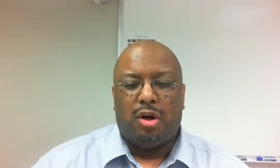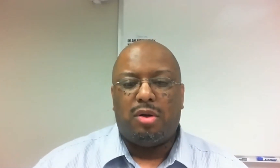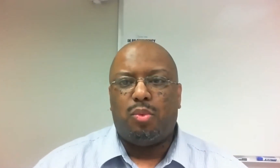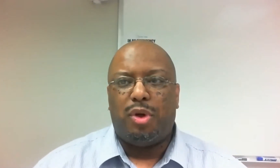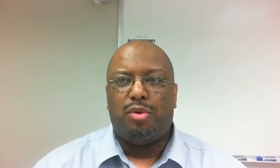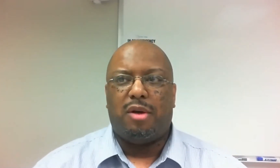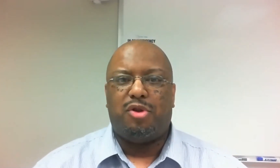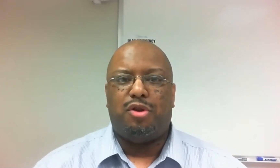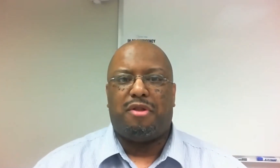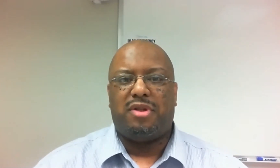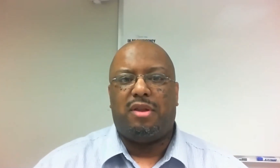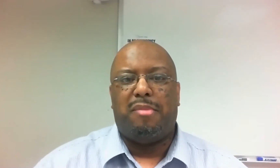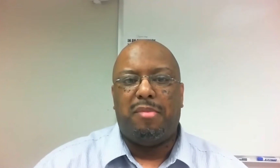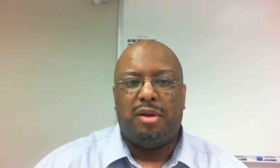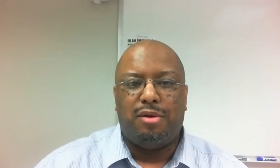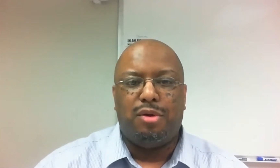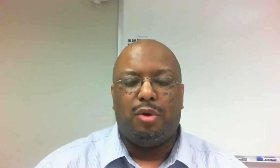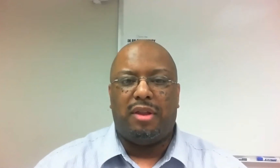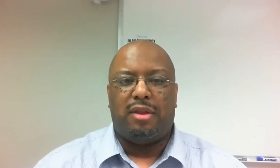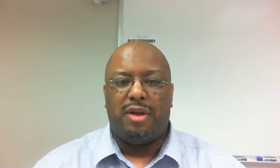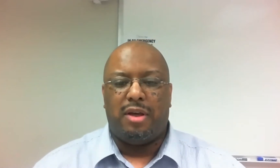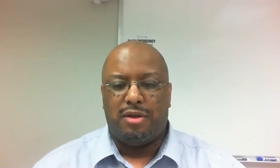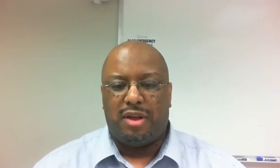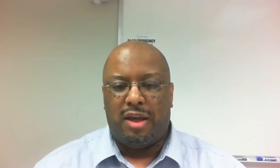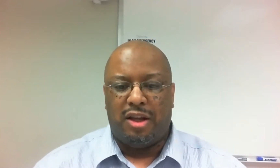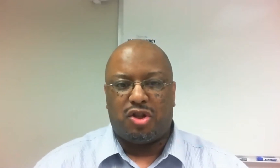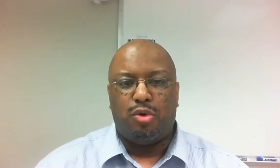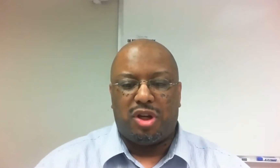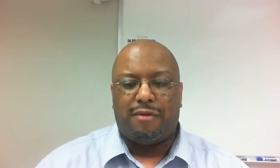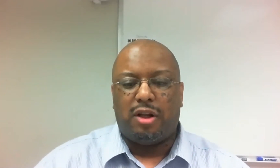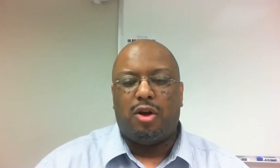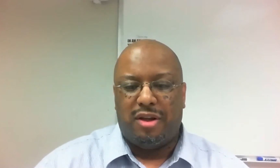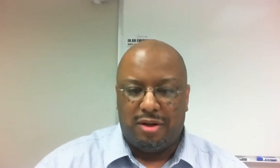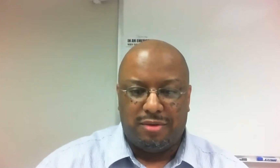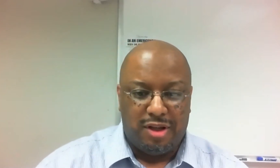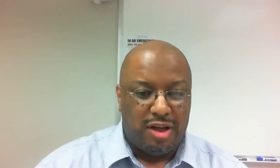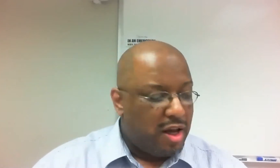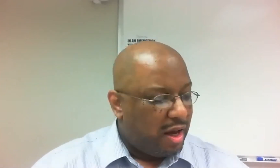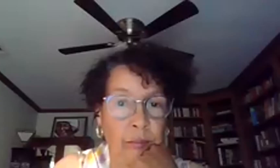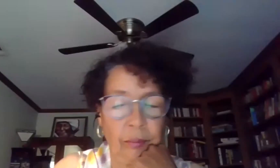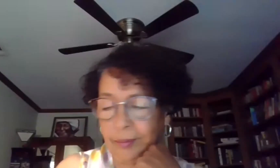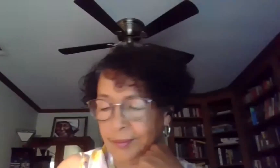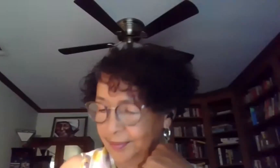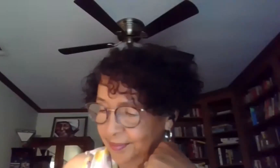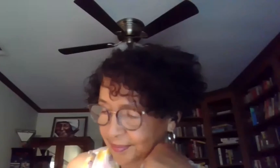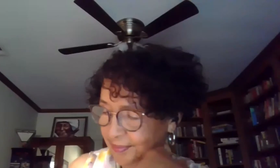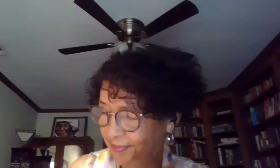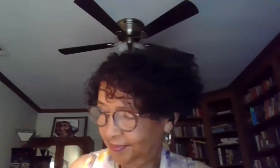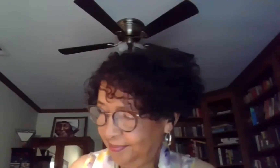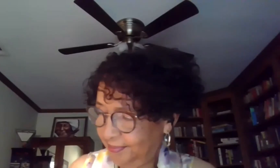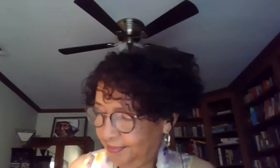law, when you come to your 13th Amendment, you know that there is an exclusionary clause there. And it reads,